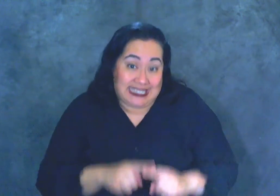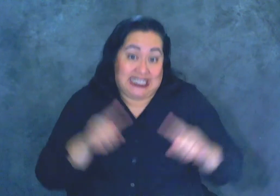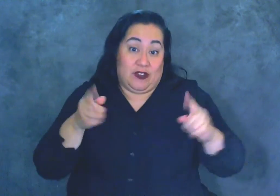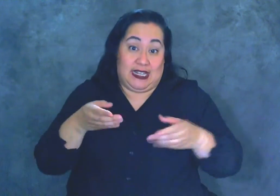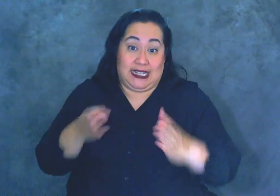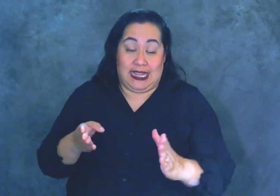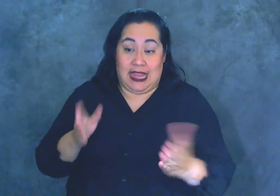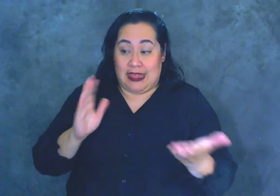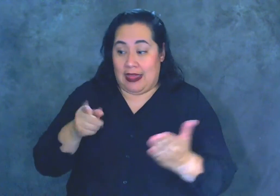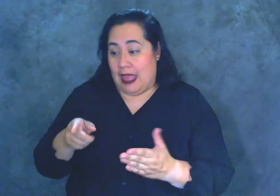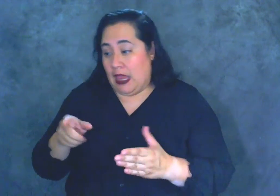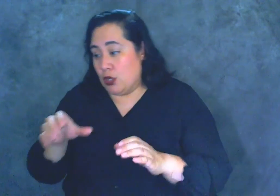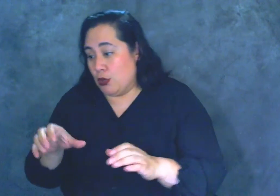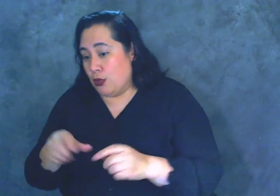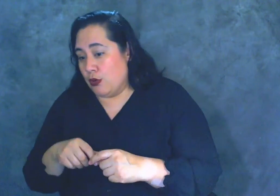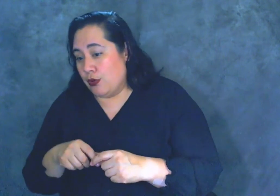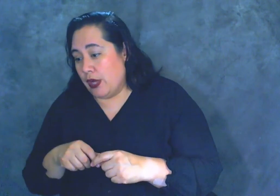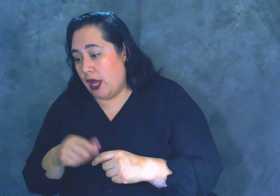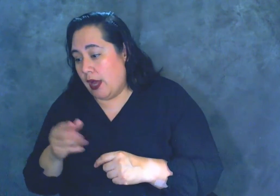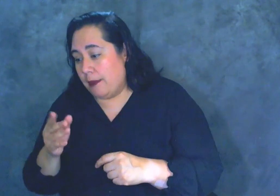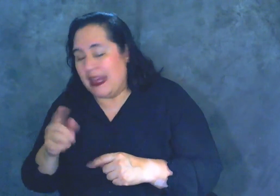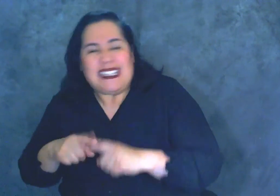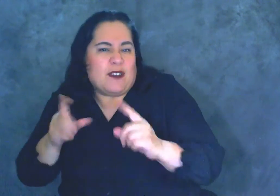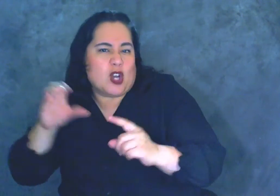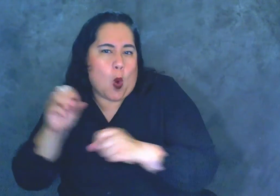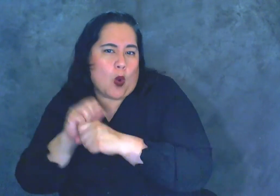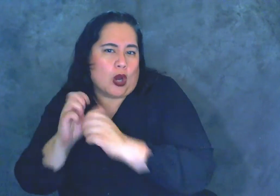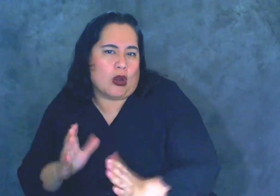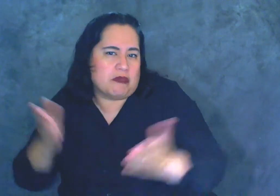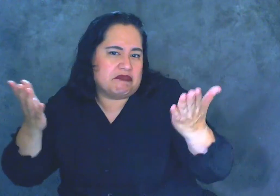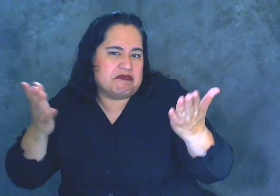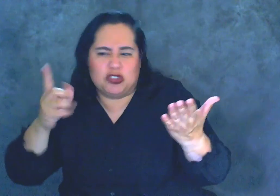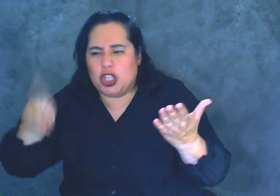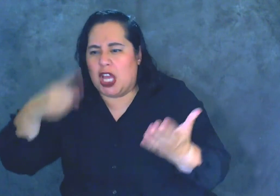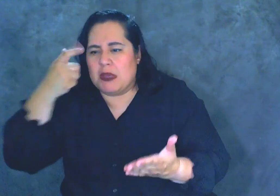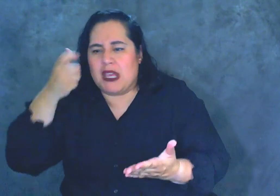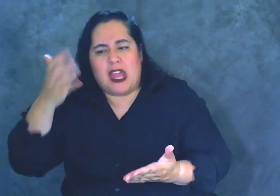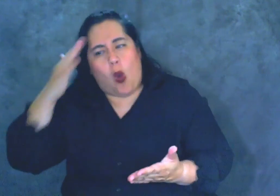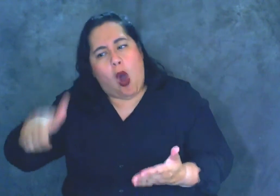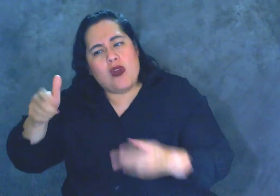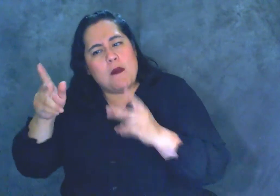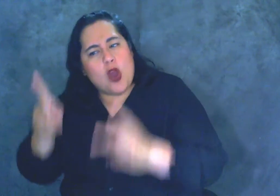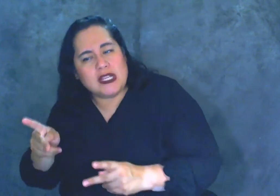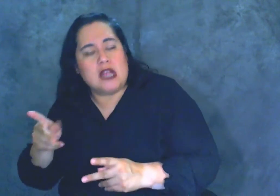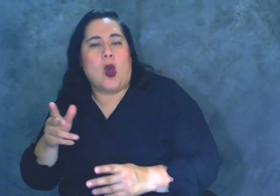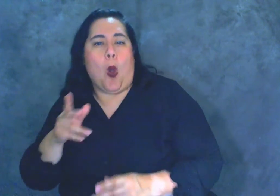a different co-worker just because they know this other person. And so personal history